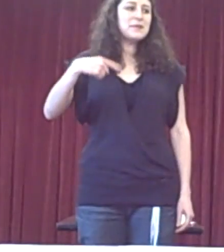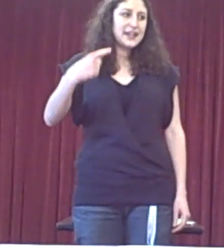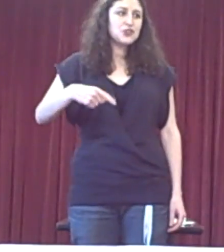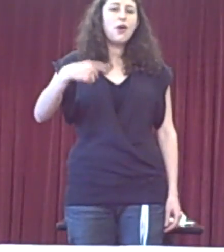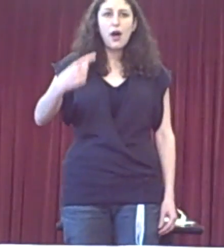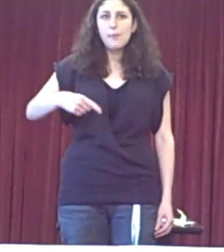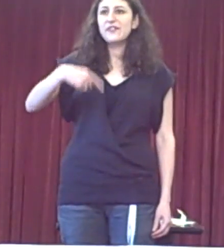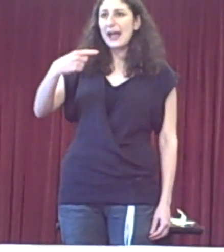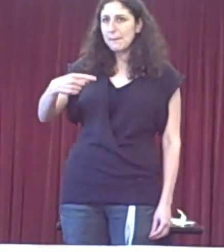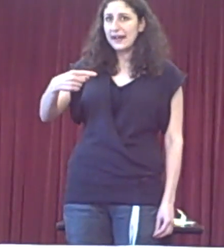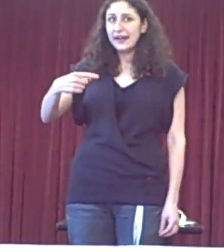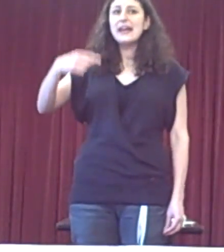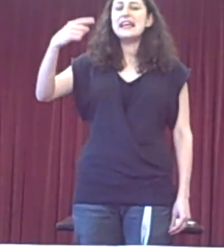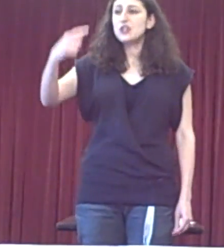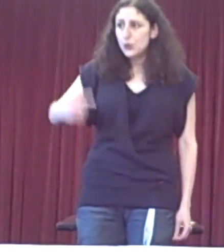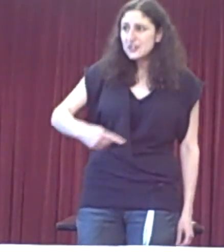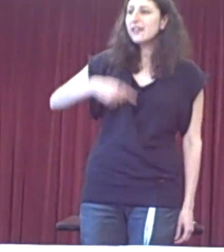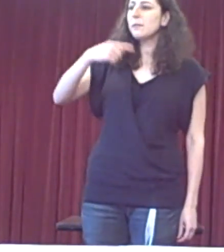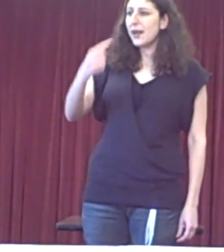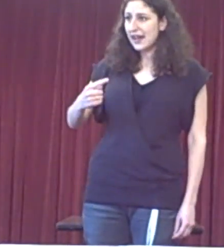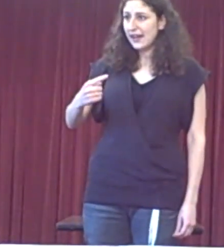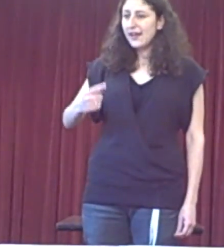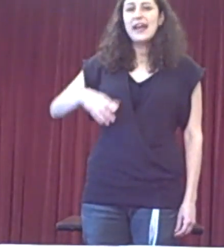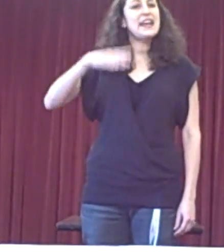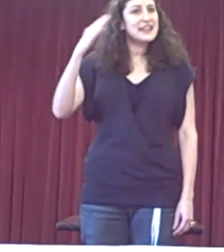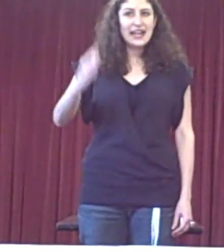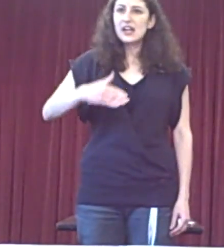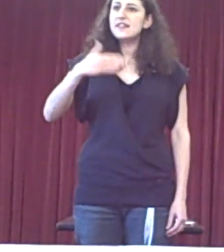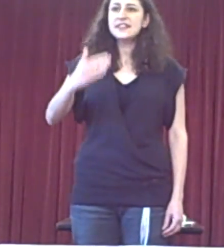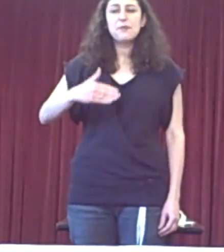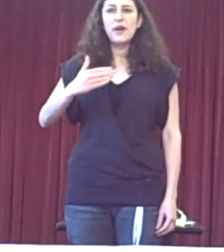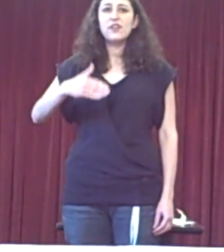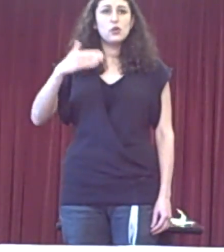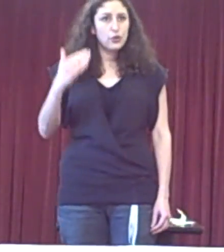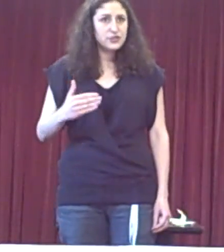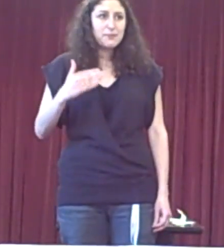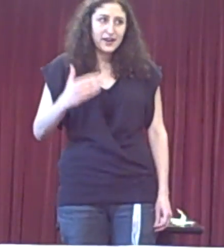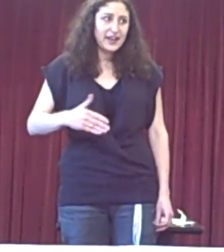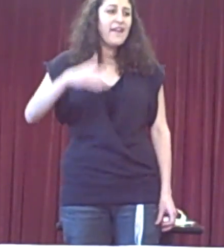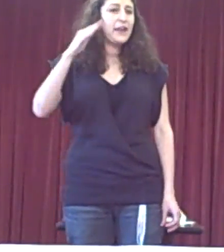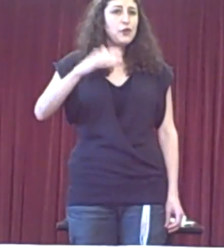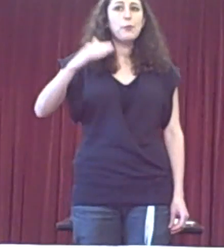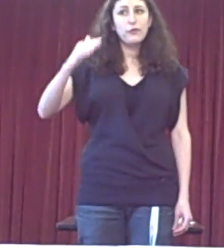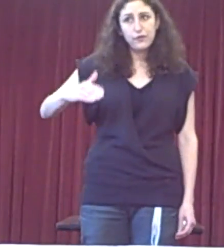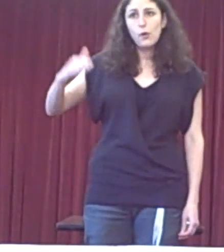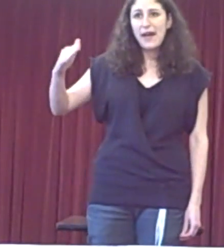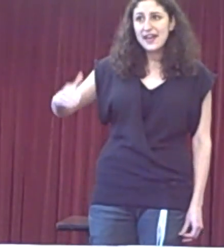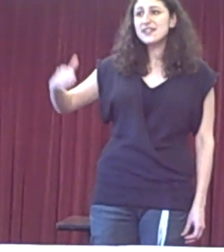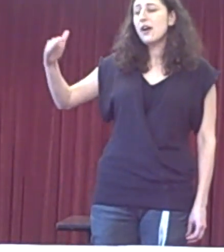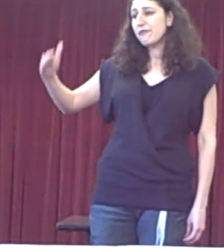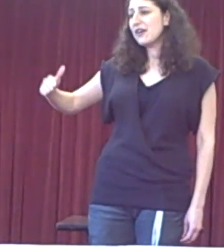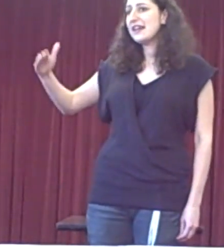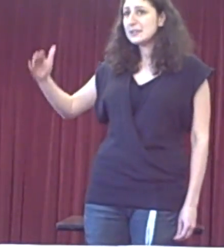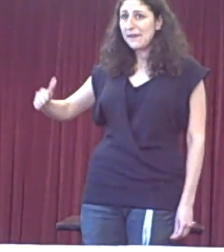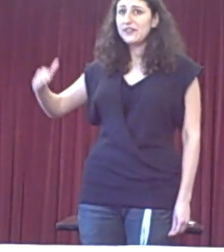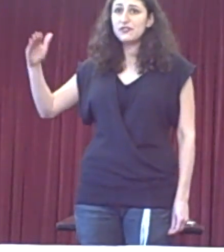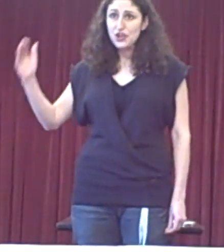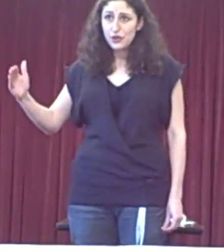potential harm of gambling is losing the money in exactly the same way that you'd lose the money if you bought four pairs of really expensive shoes.